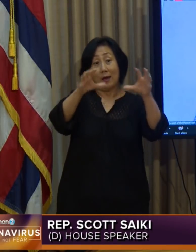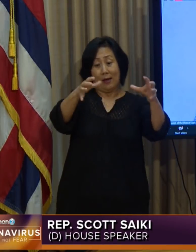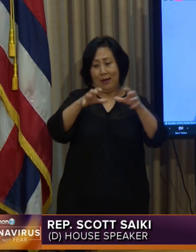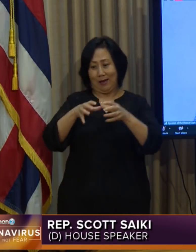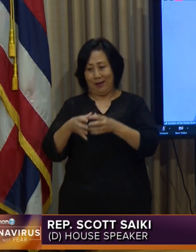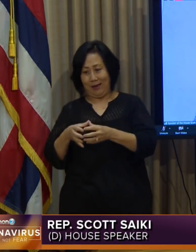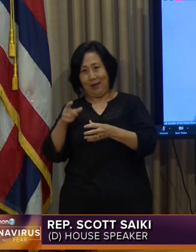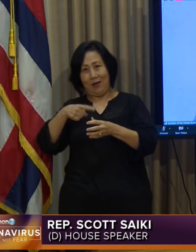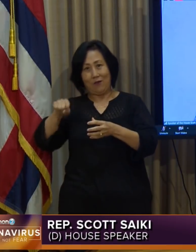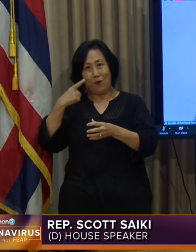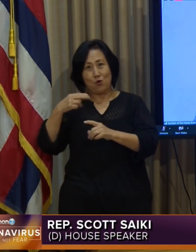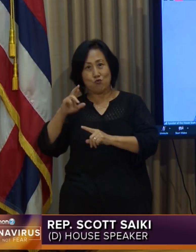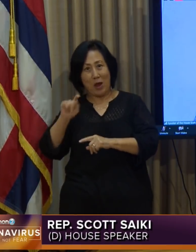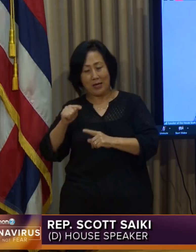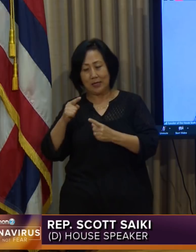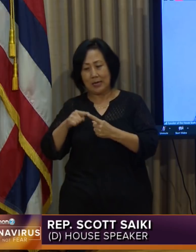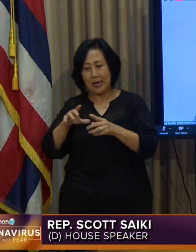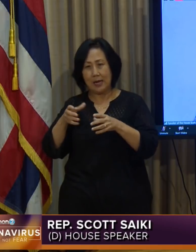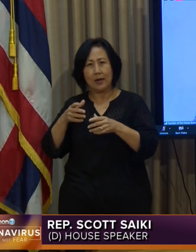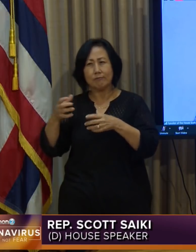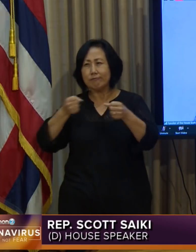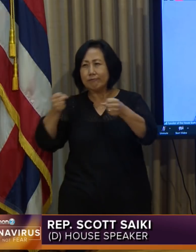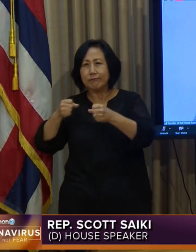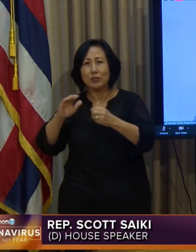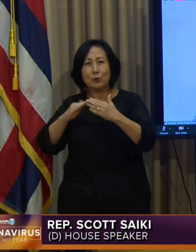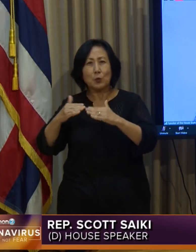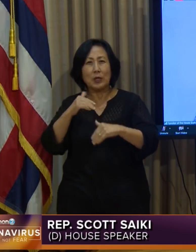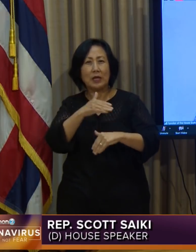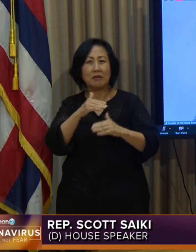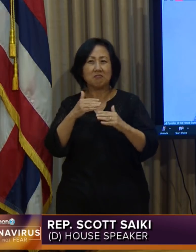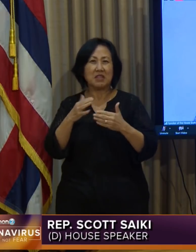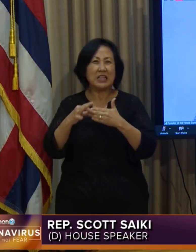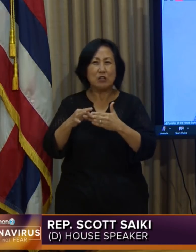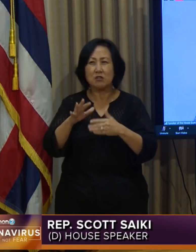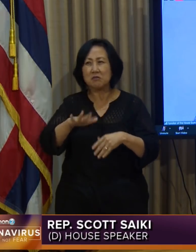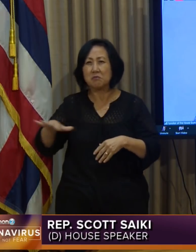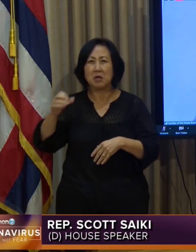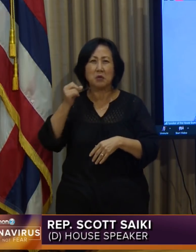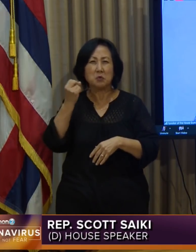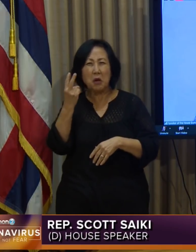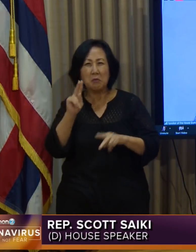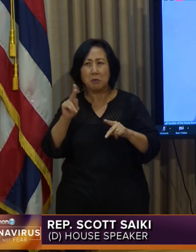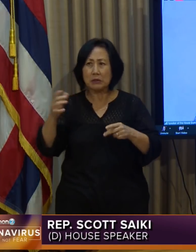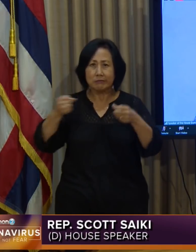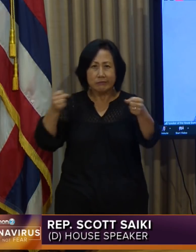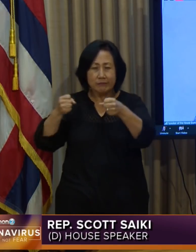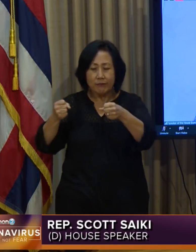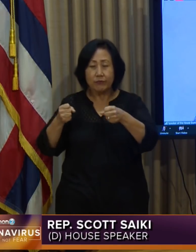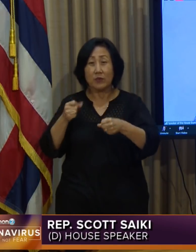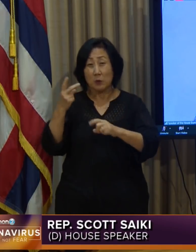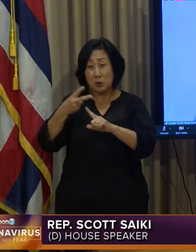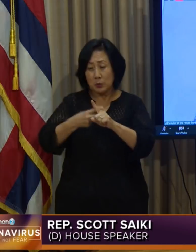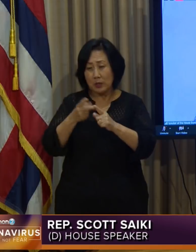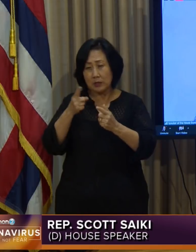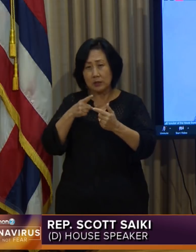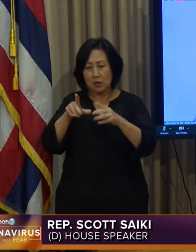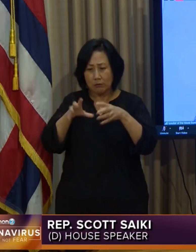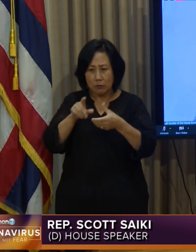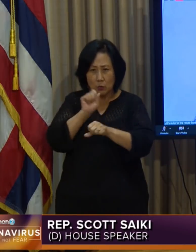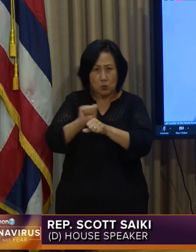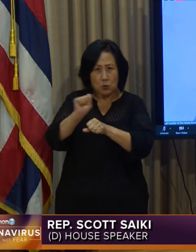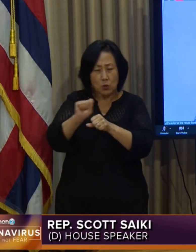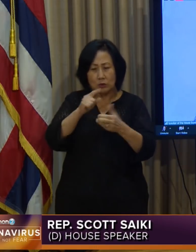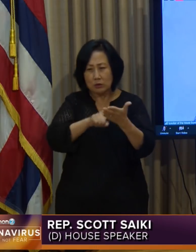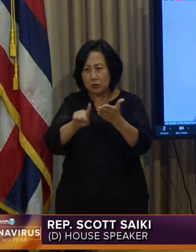community members, community leaders, and they worked favorably over two months to research and to analyze